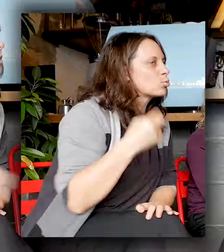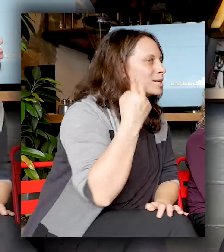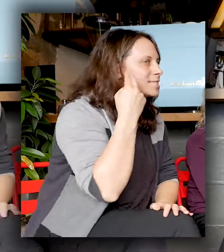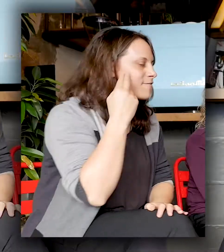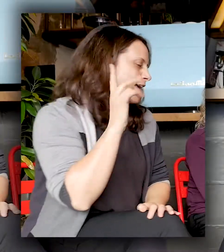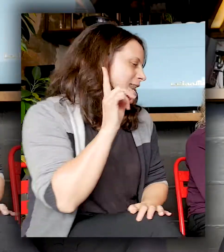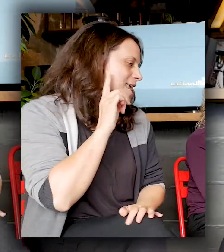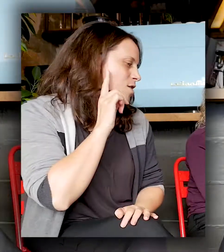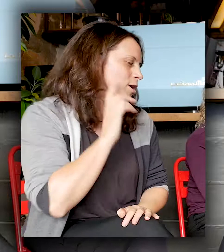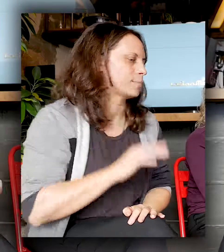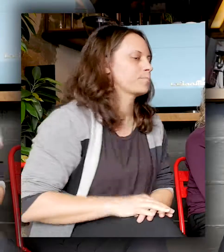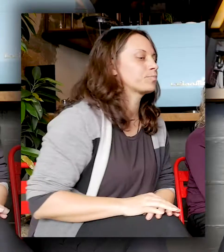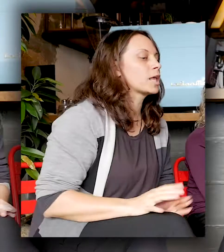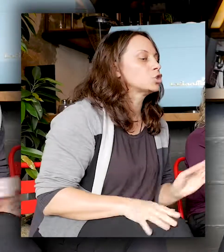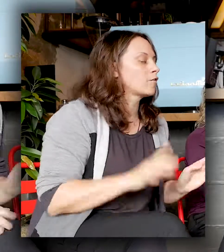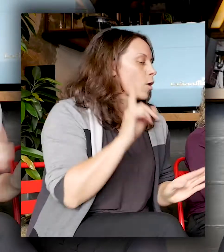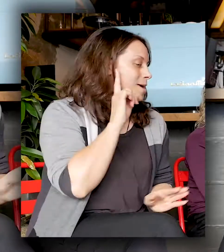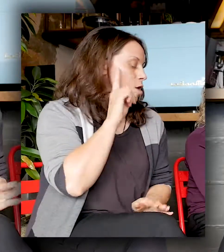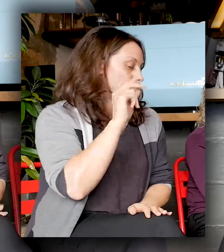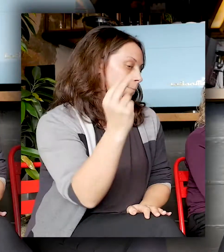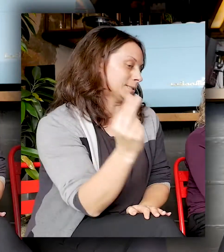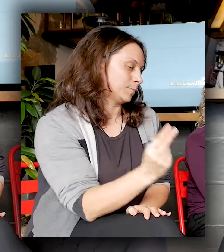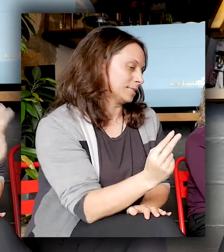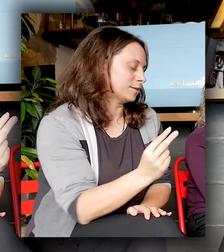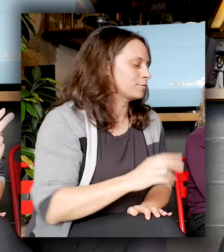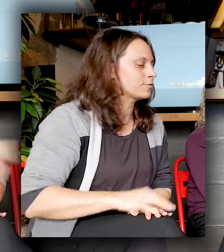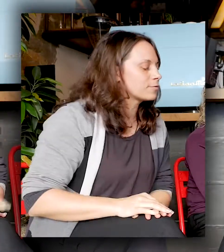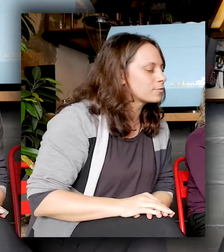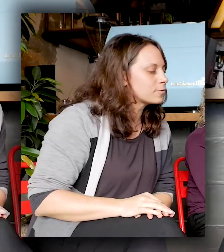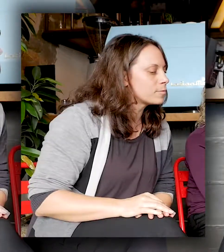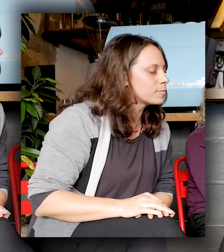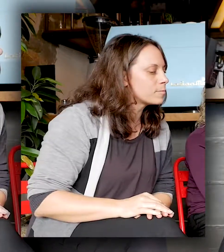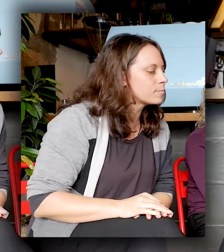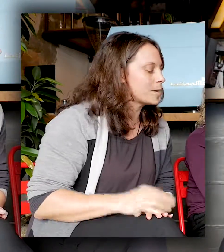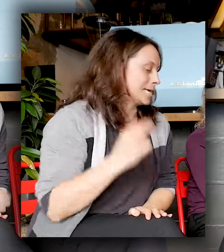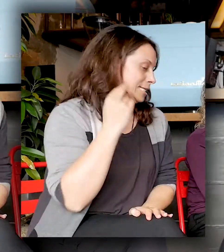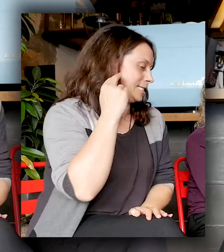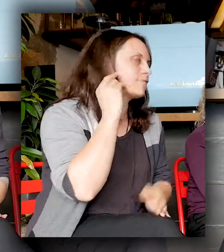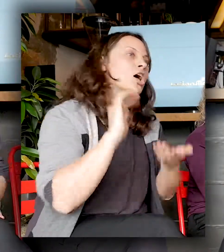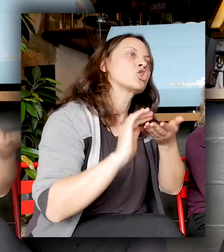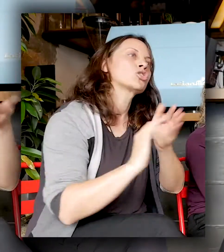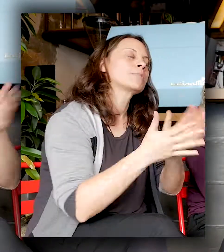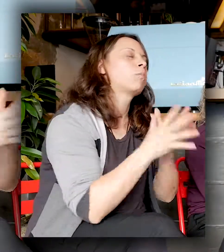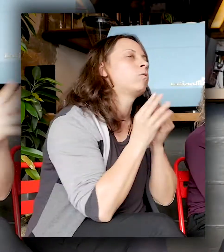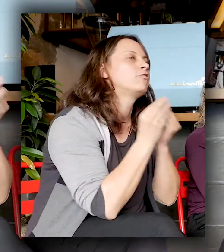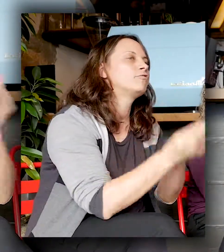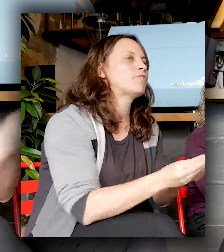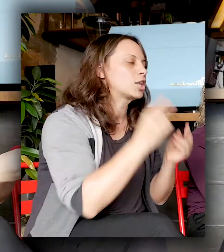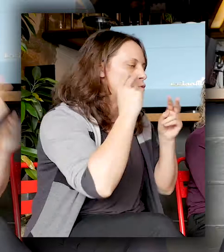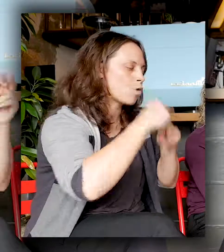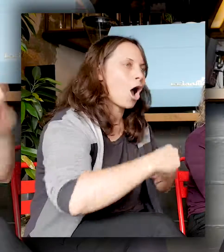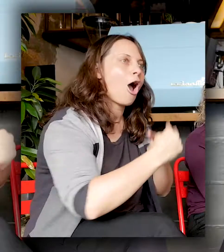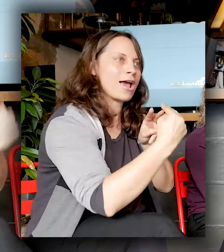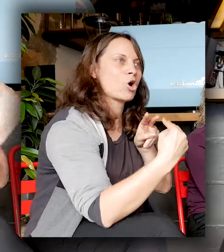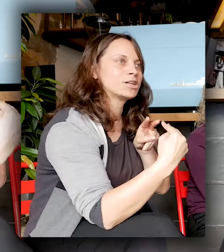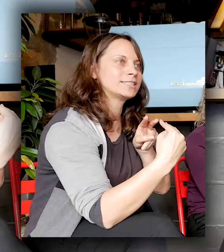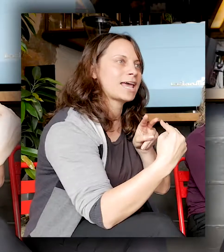a hearing perspective, I guess it's the deaf community really value eye contact. So that's one thing. Personally, I've had to sort of work on this.